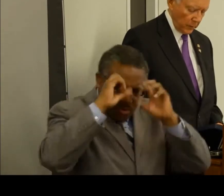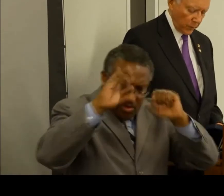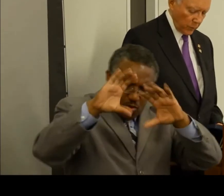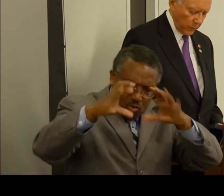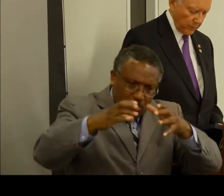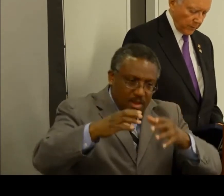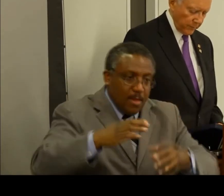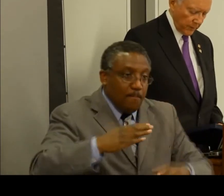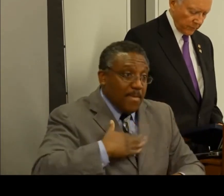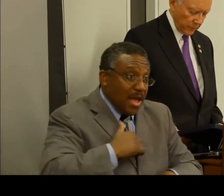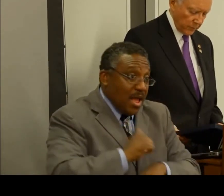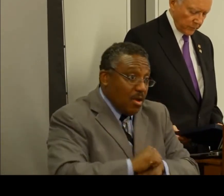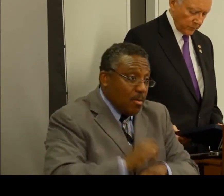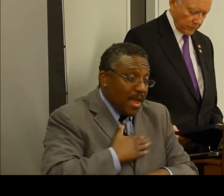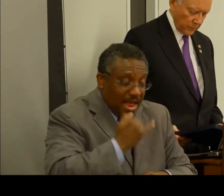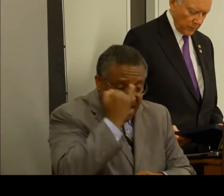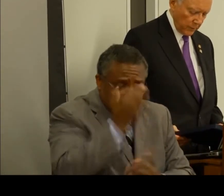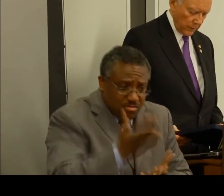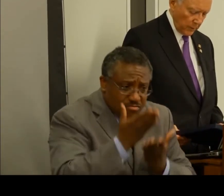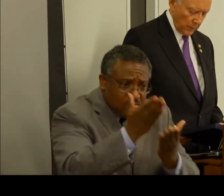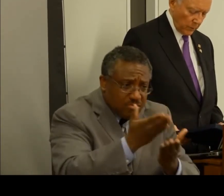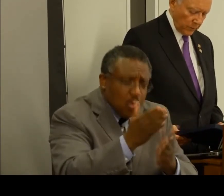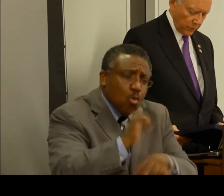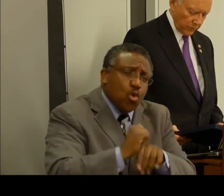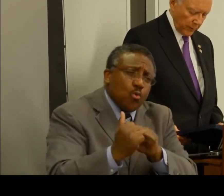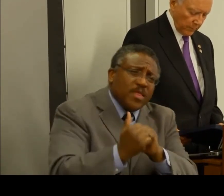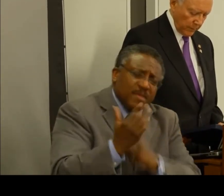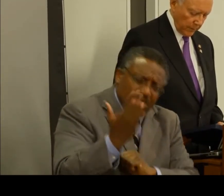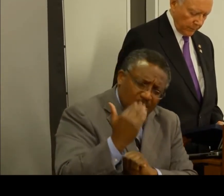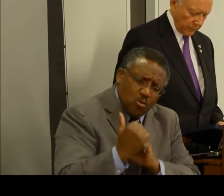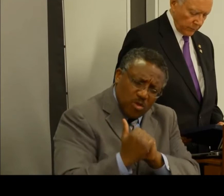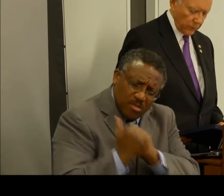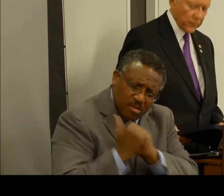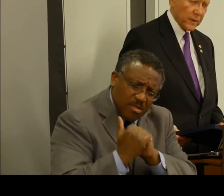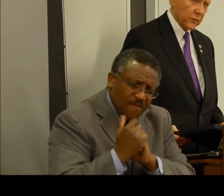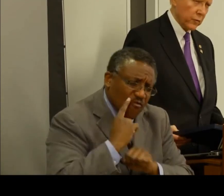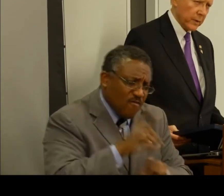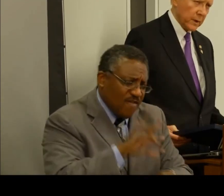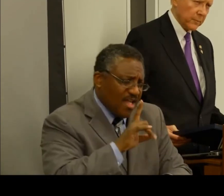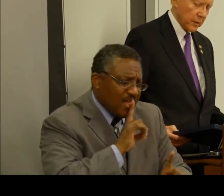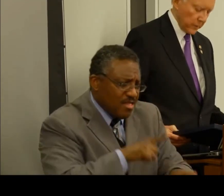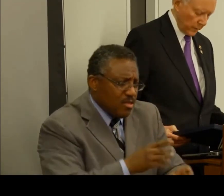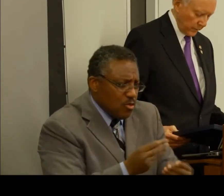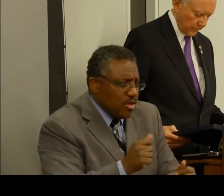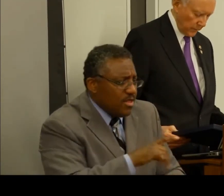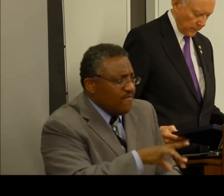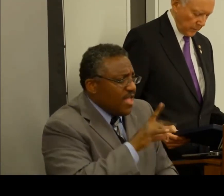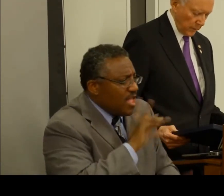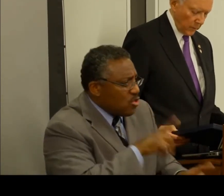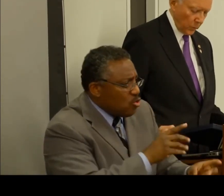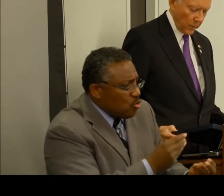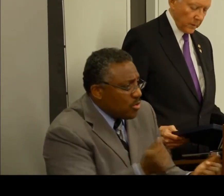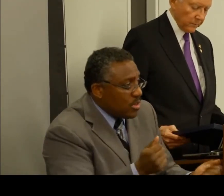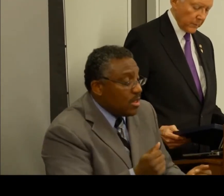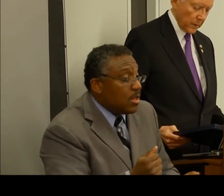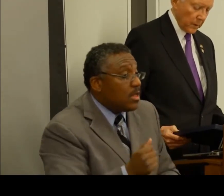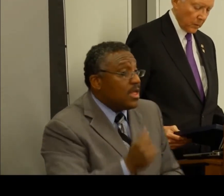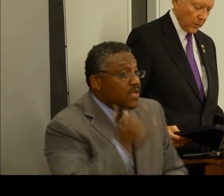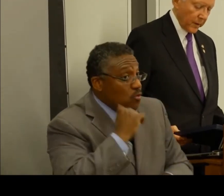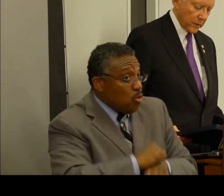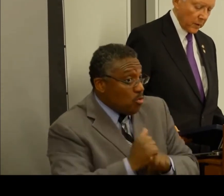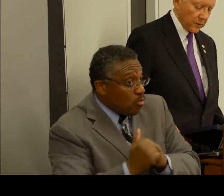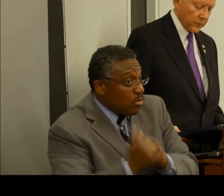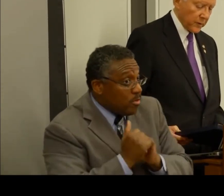and to work with me to find solutions. And once you examine my efforts, two things will become clear. One,